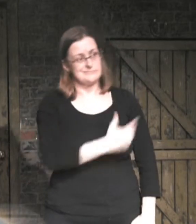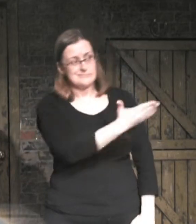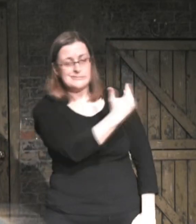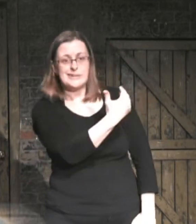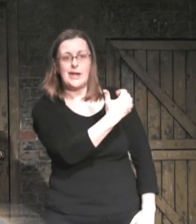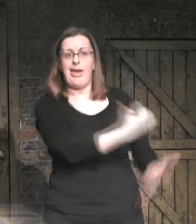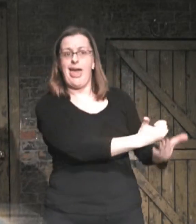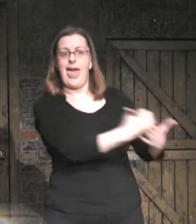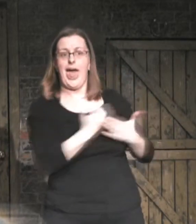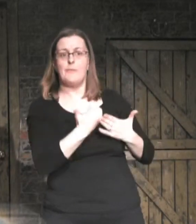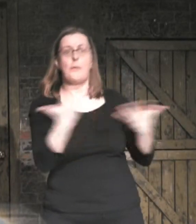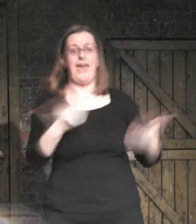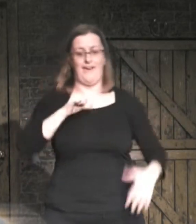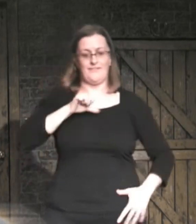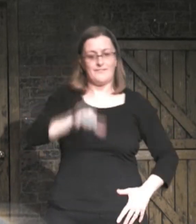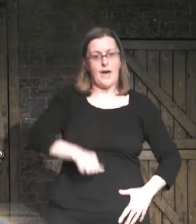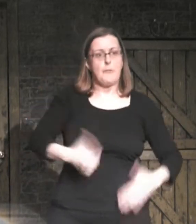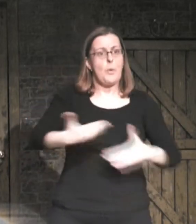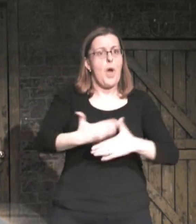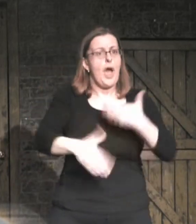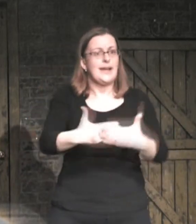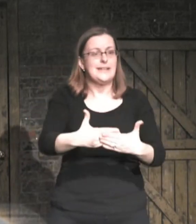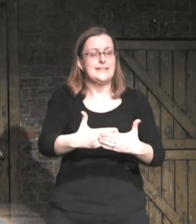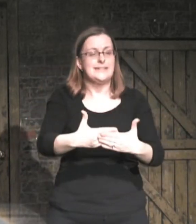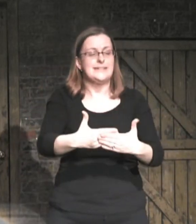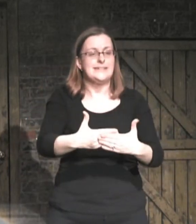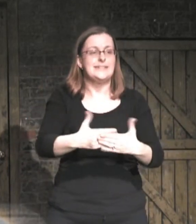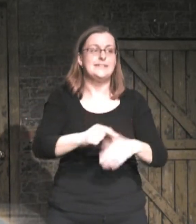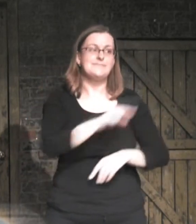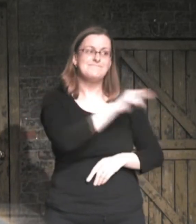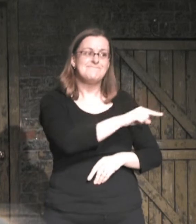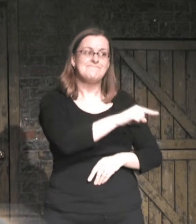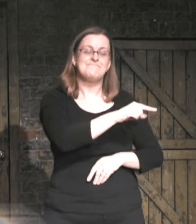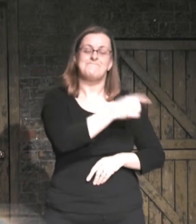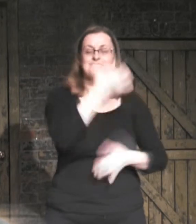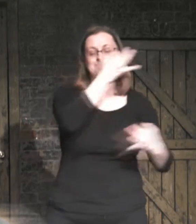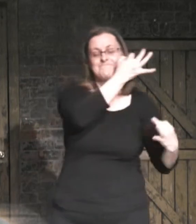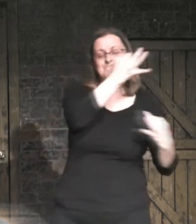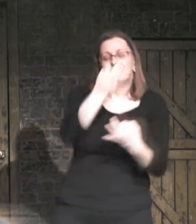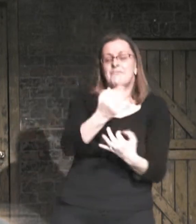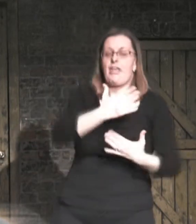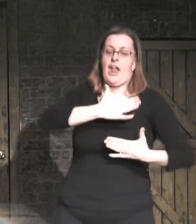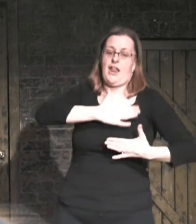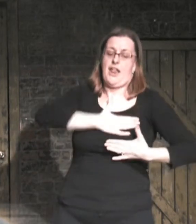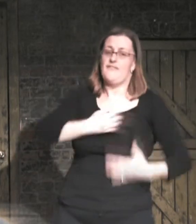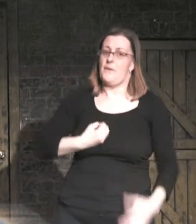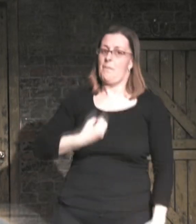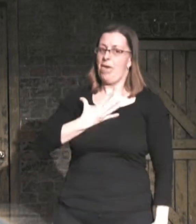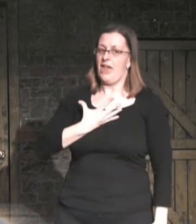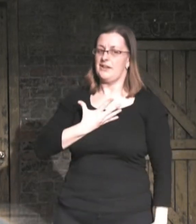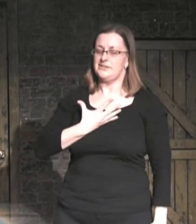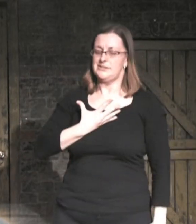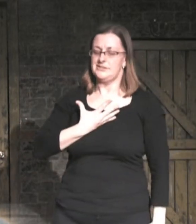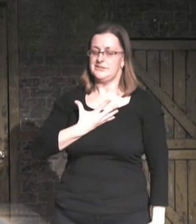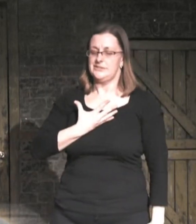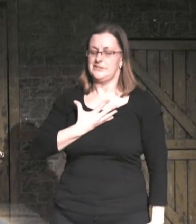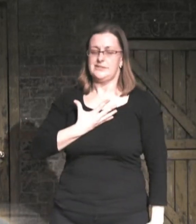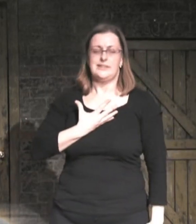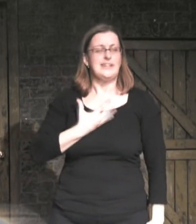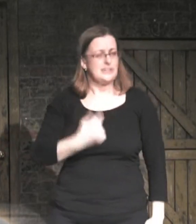but he is in love with Belle and makes her cross always